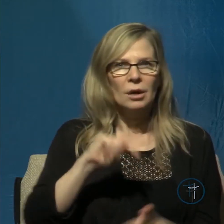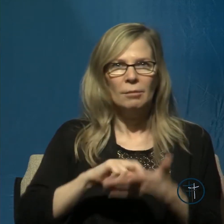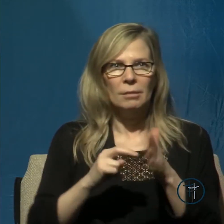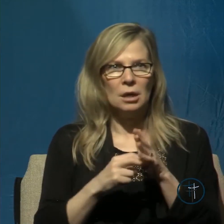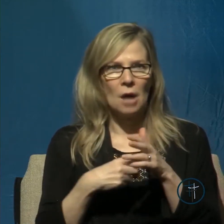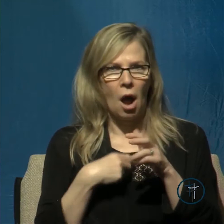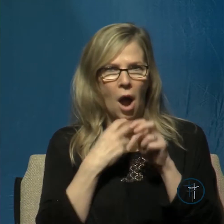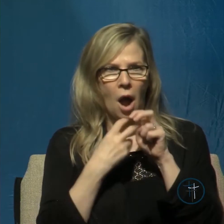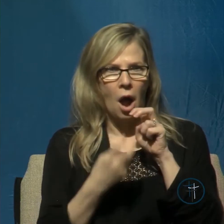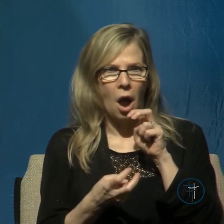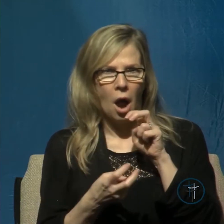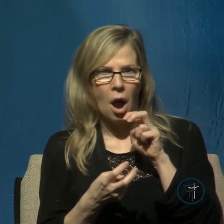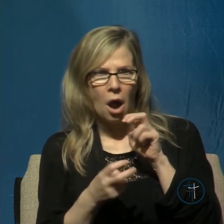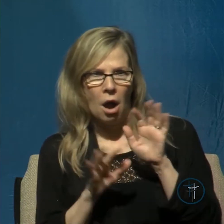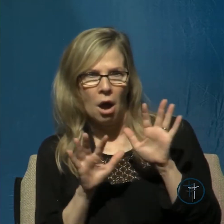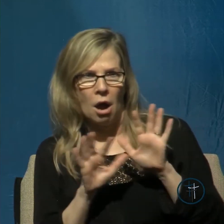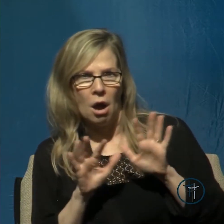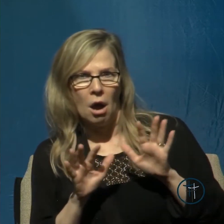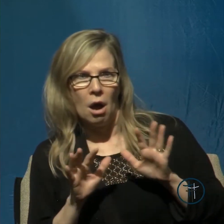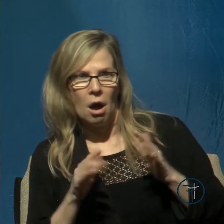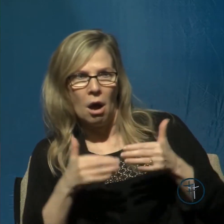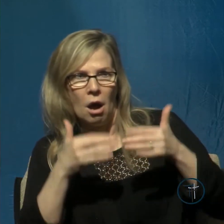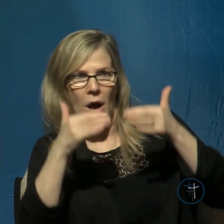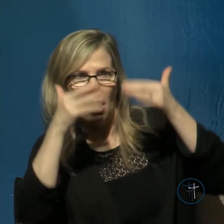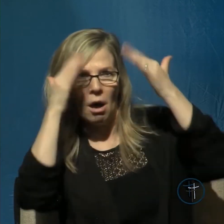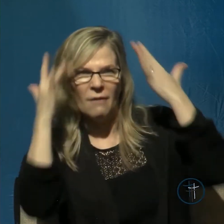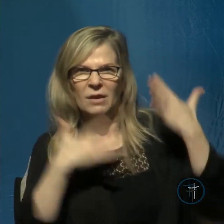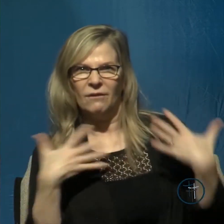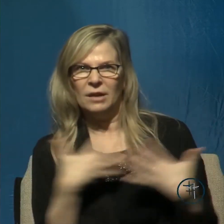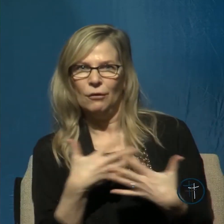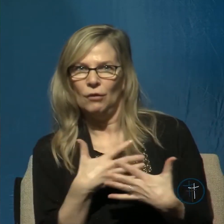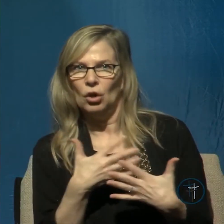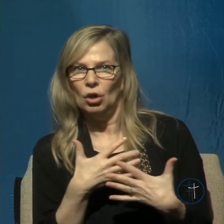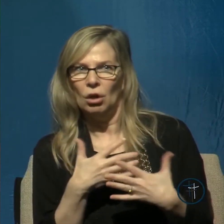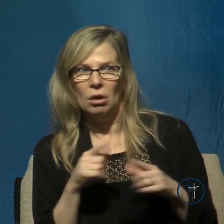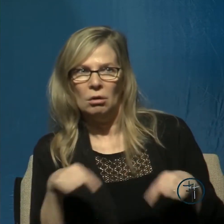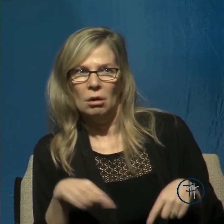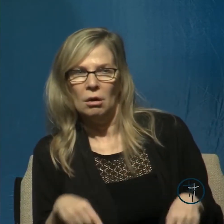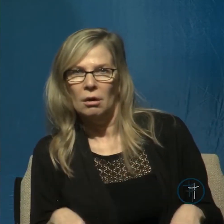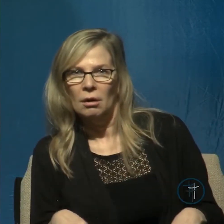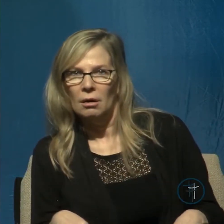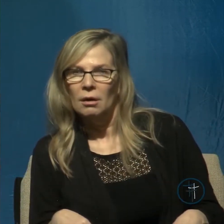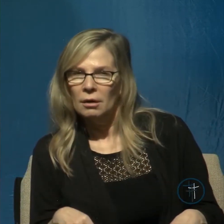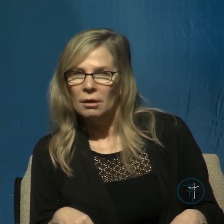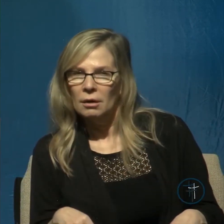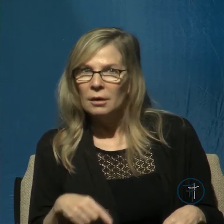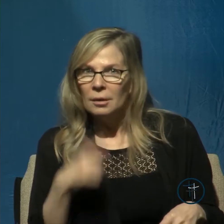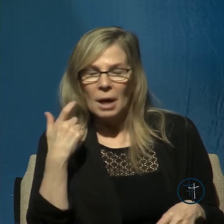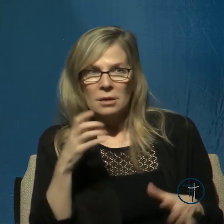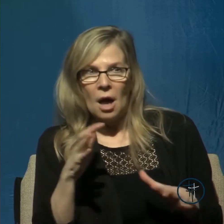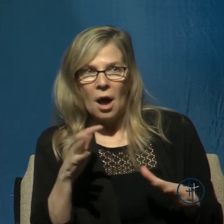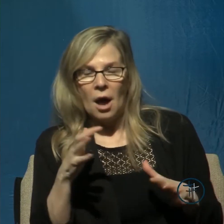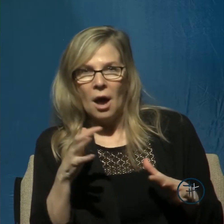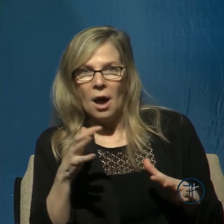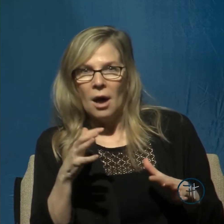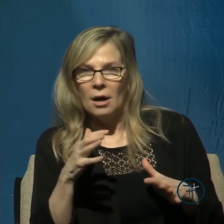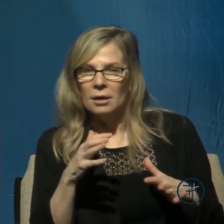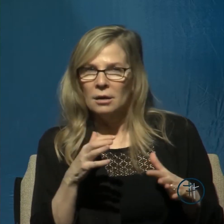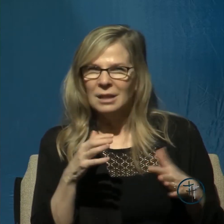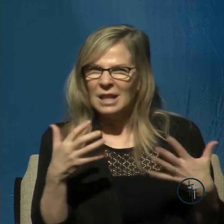a very negative way so that one is fearful to the point of trembling shaking because they're just terrified so what David is